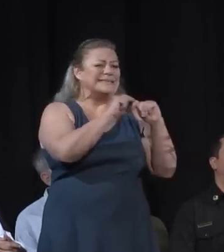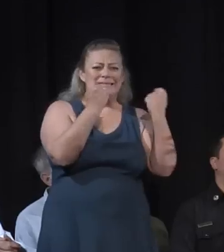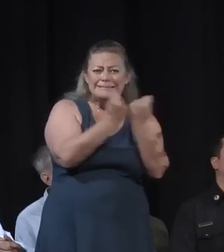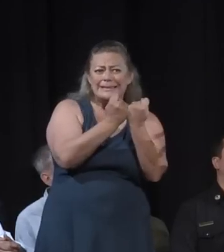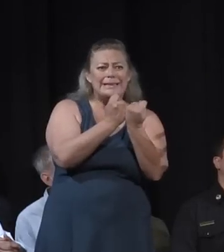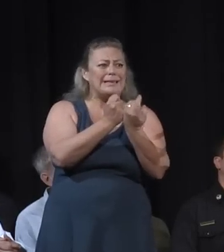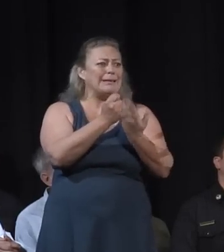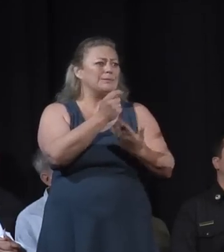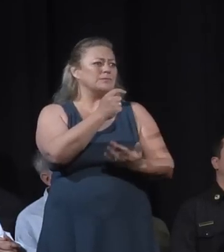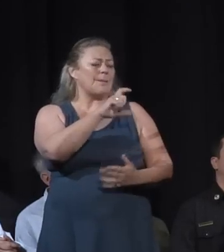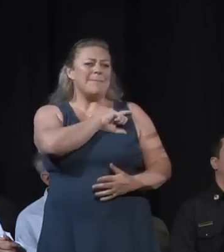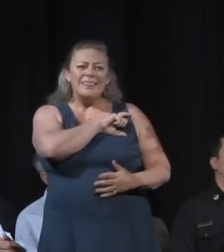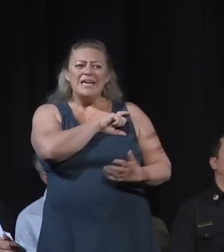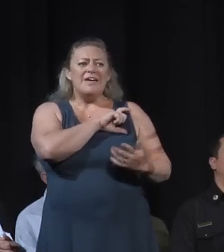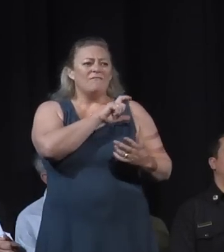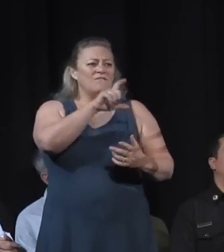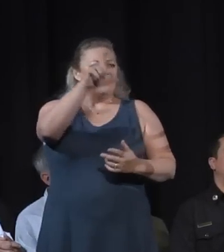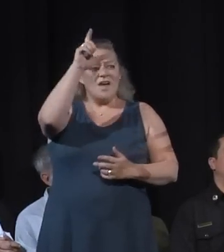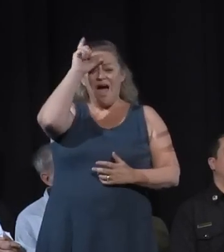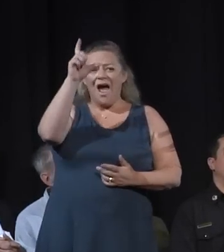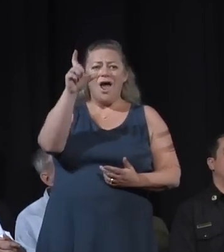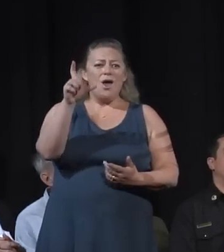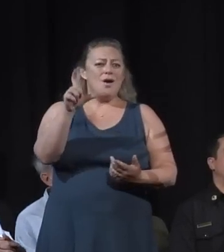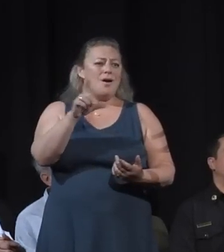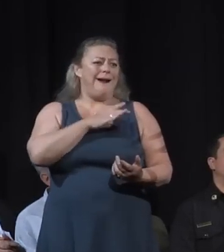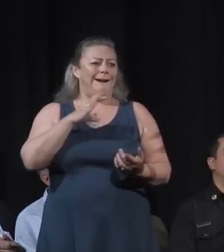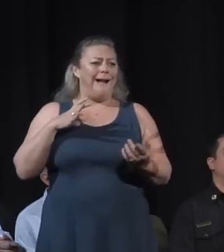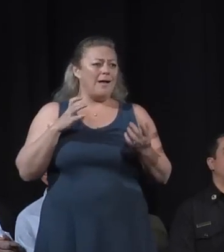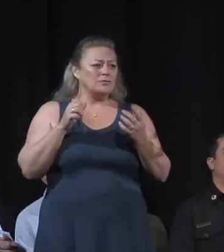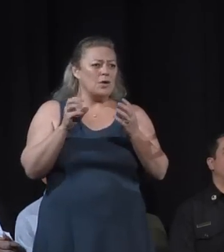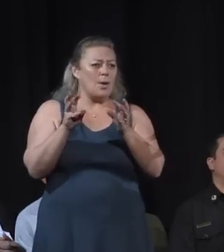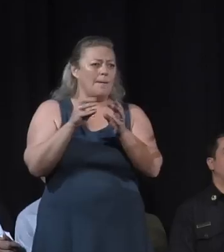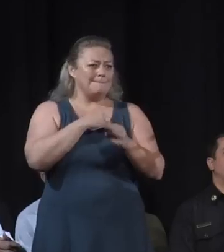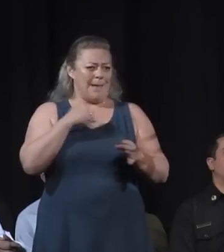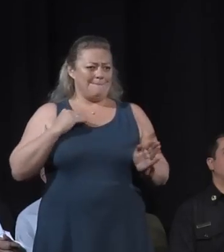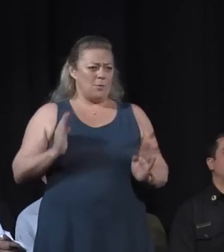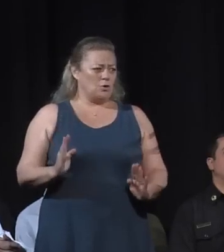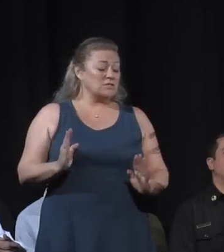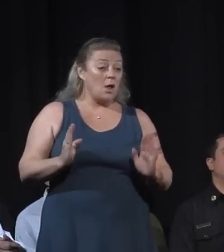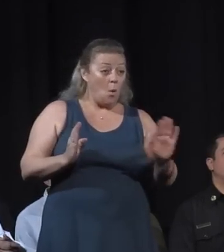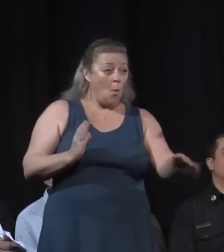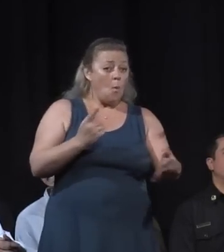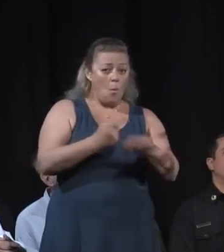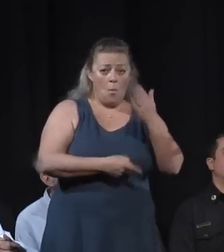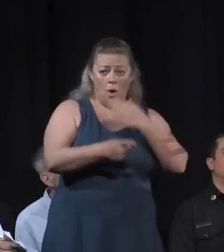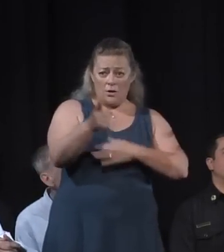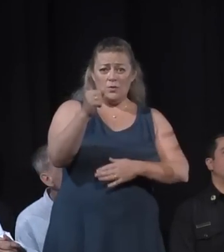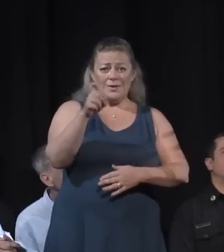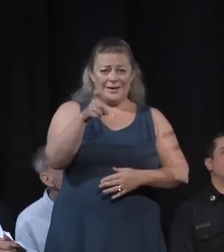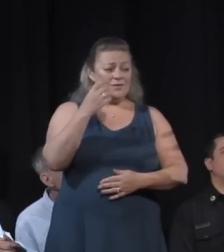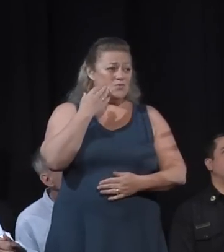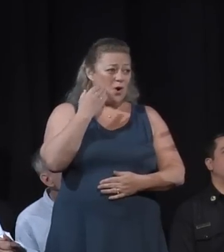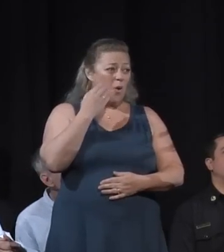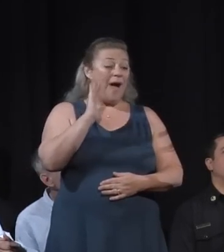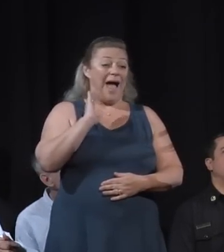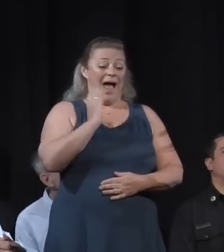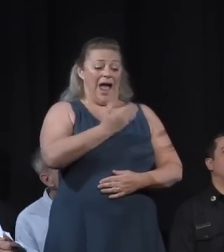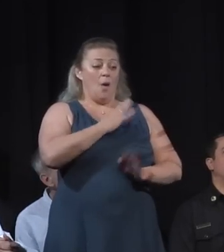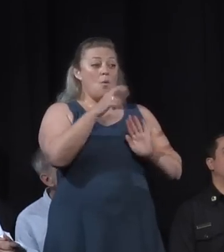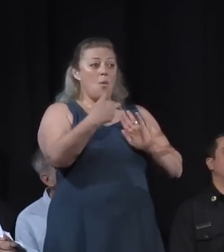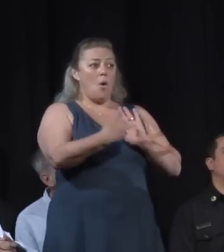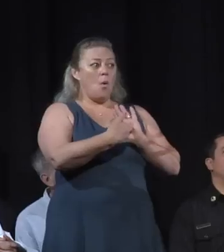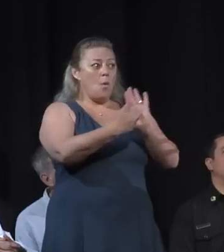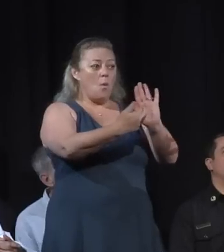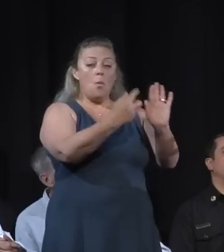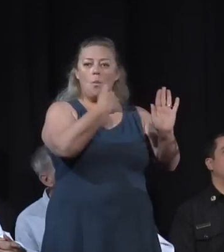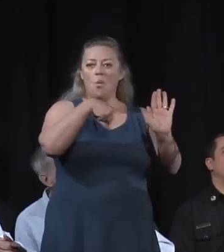police chief, your fire chief, mean everybody involved and what you need to know is that in our roles we are coordinating